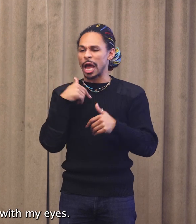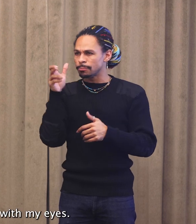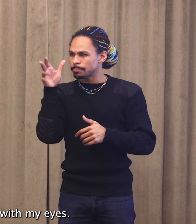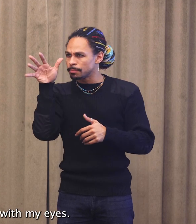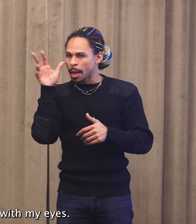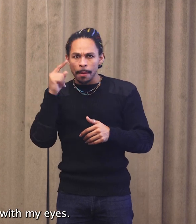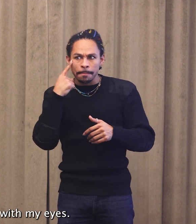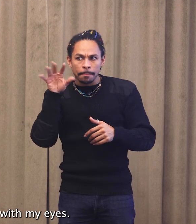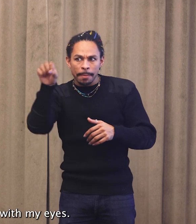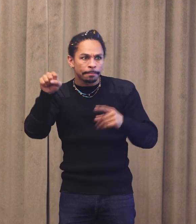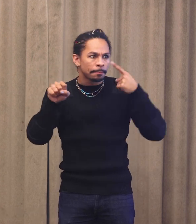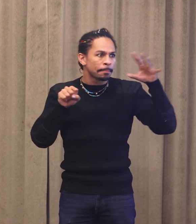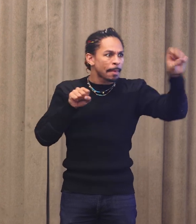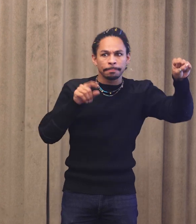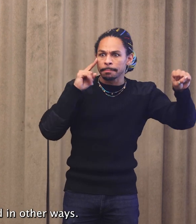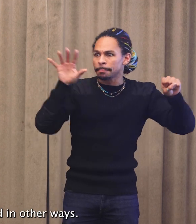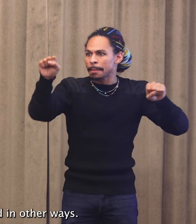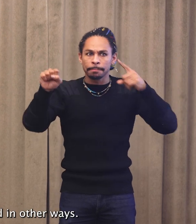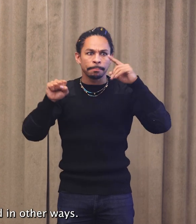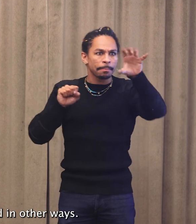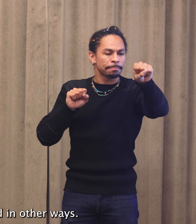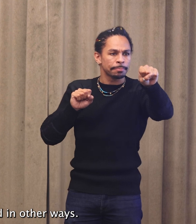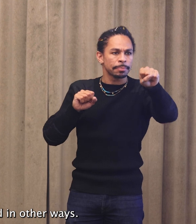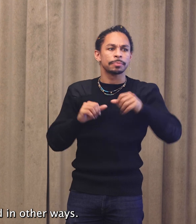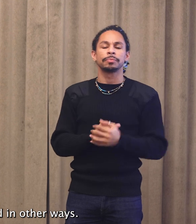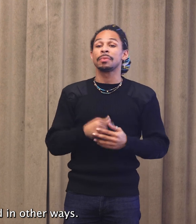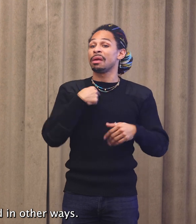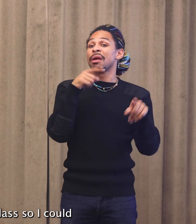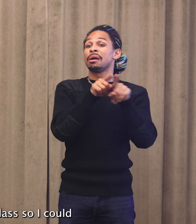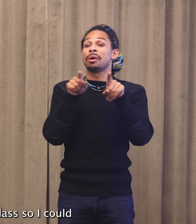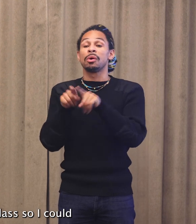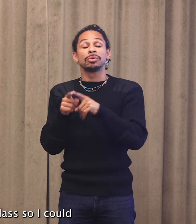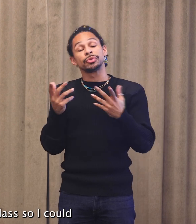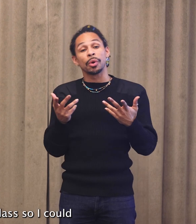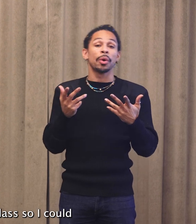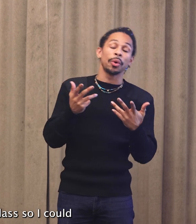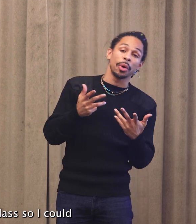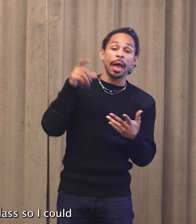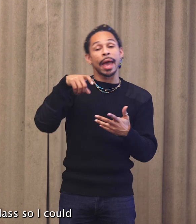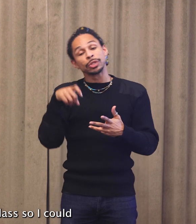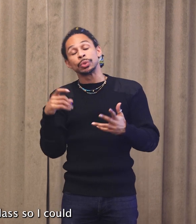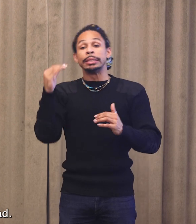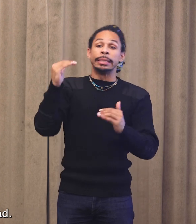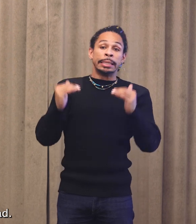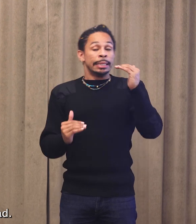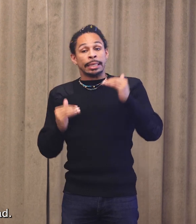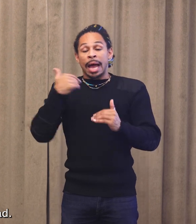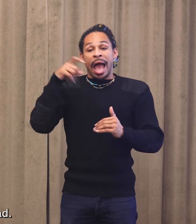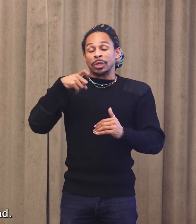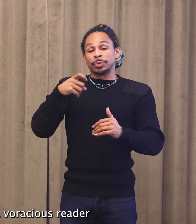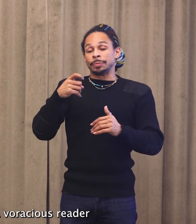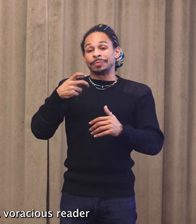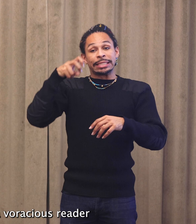hear with my eyes. I also compensated in other ways. I sat up front in class so I could lip